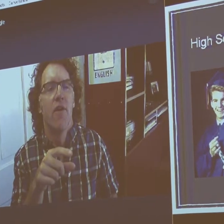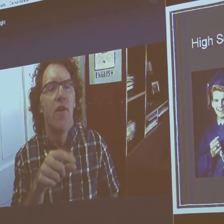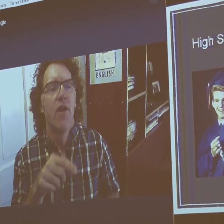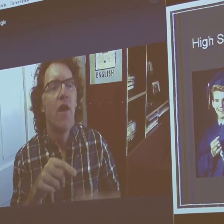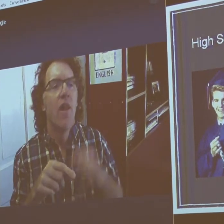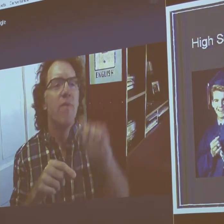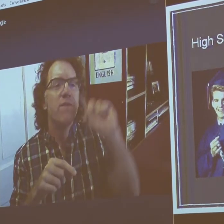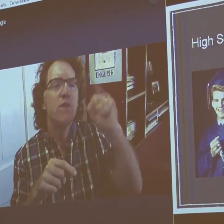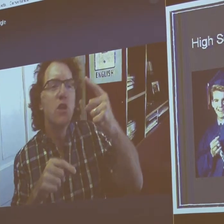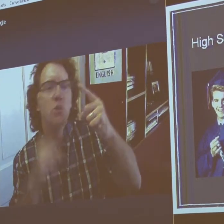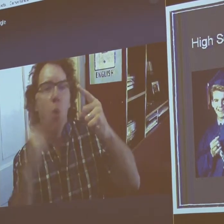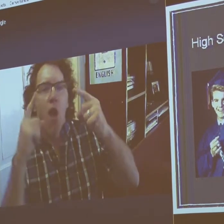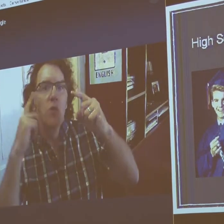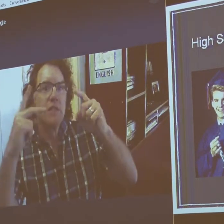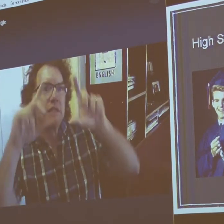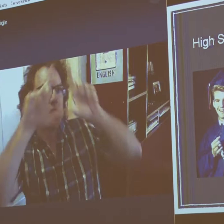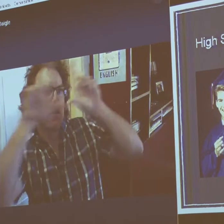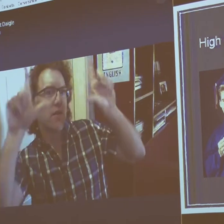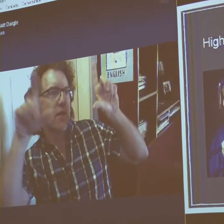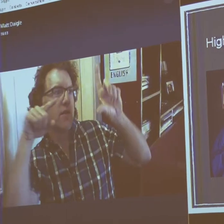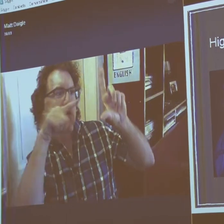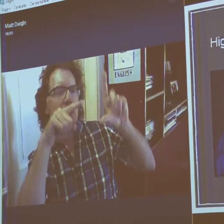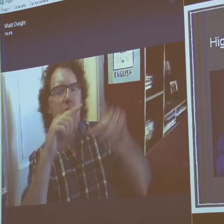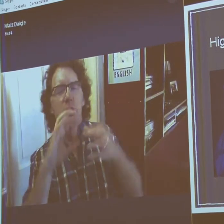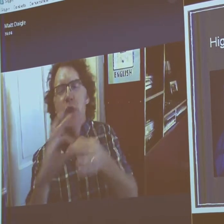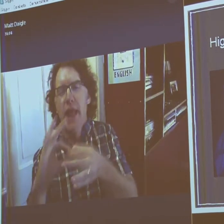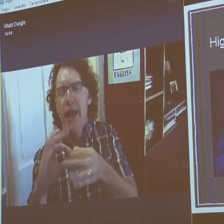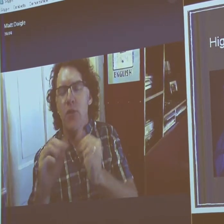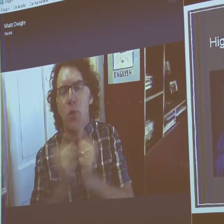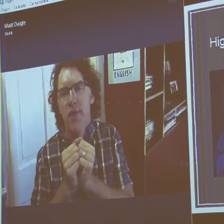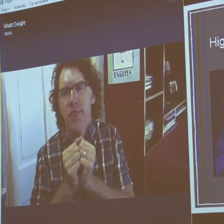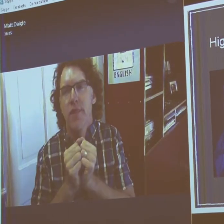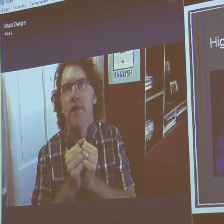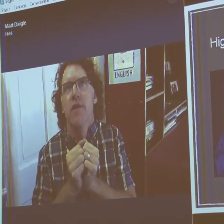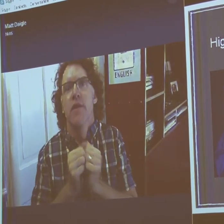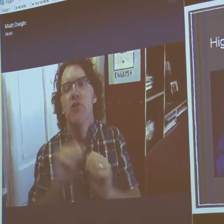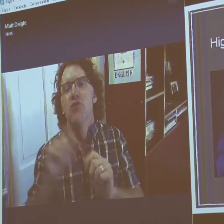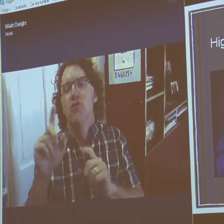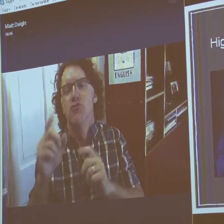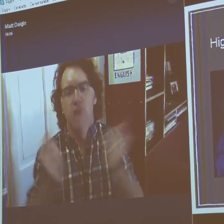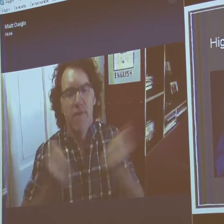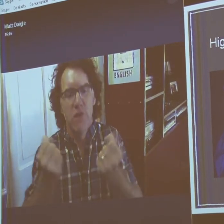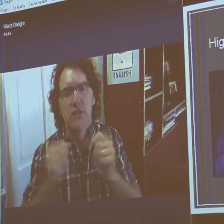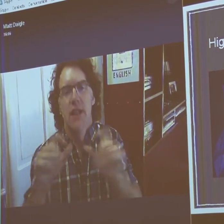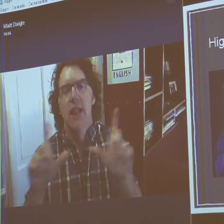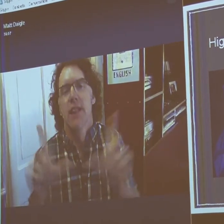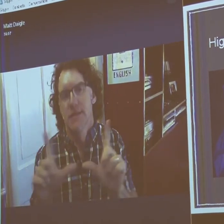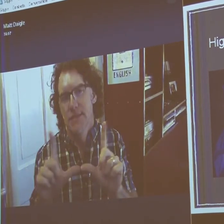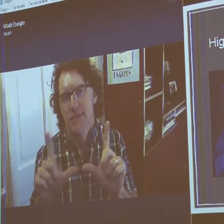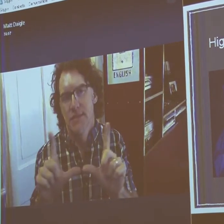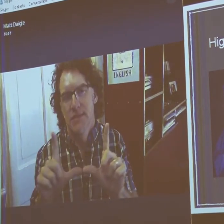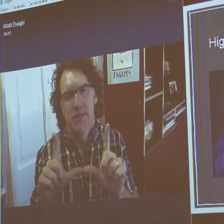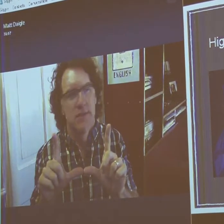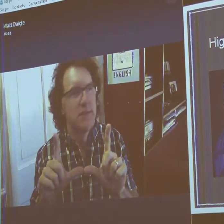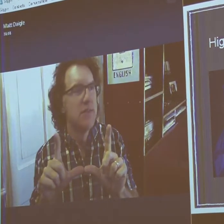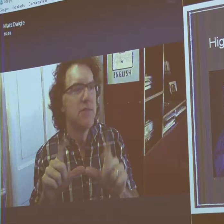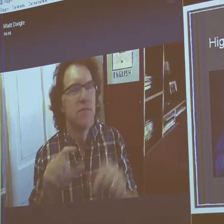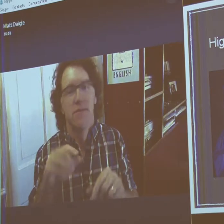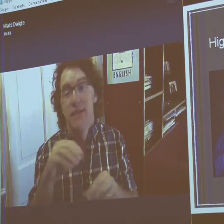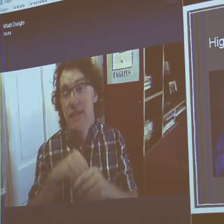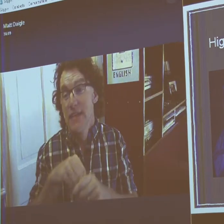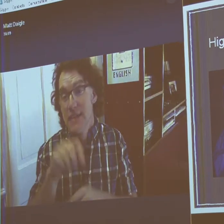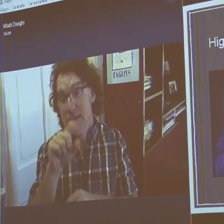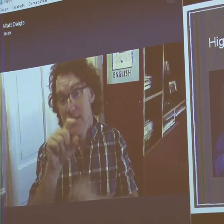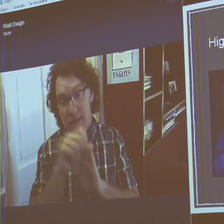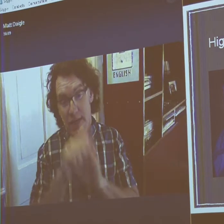very fun experience. If you see the top cartoon, it was related